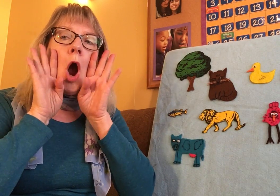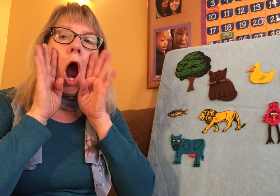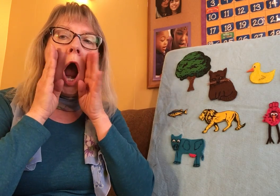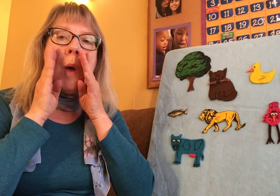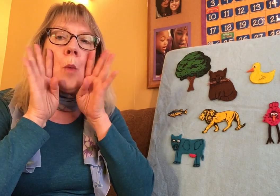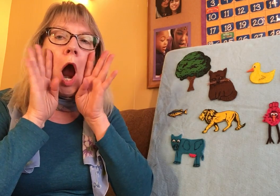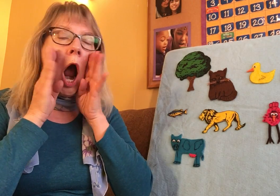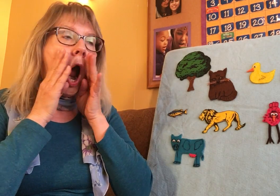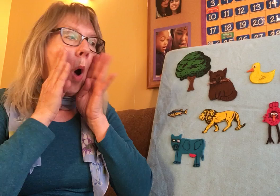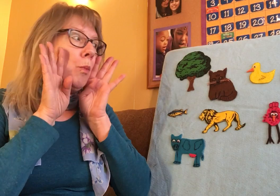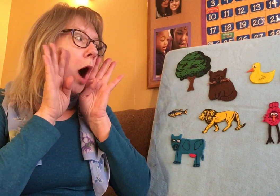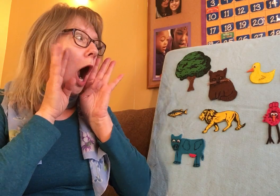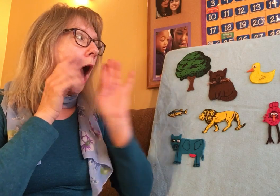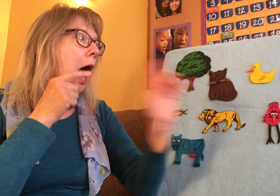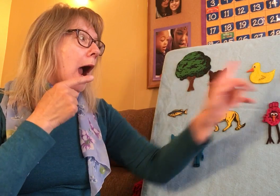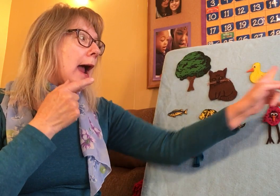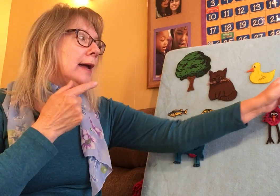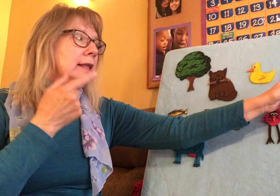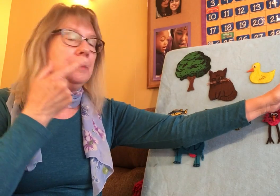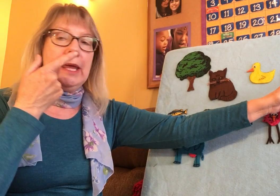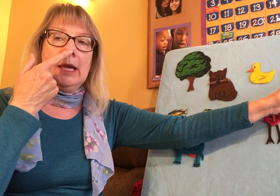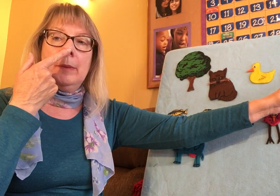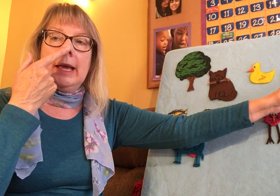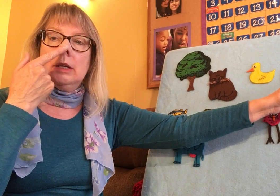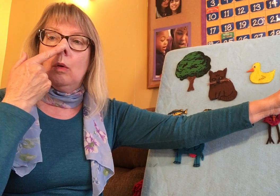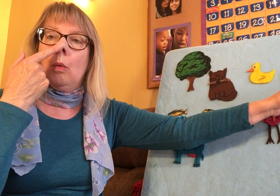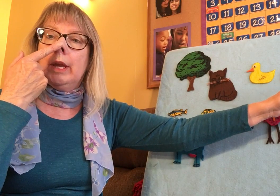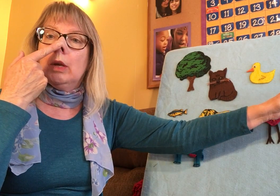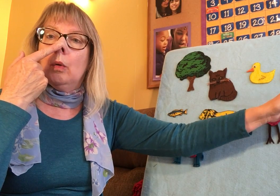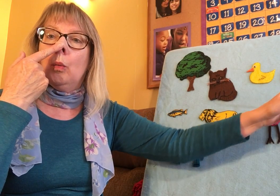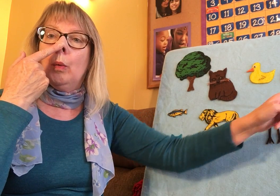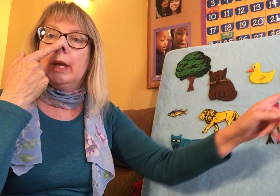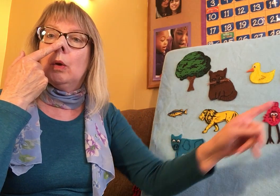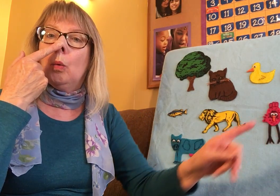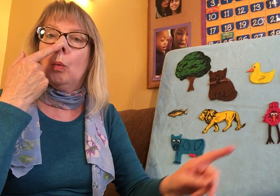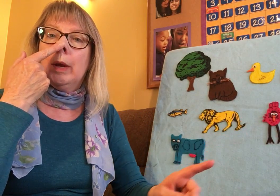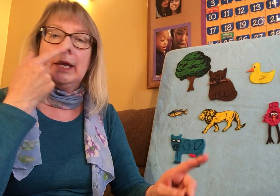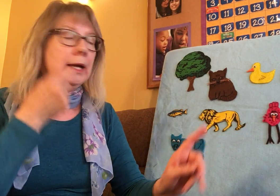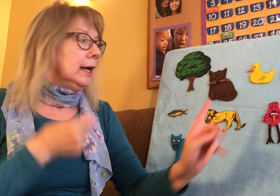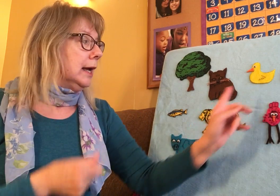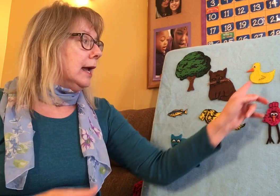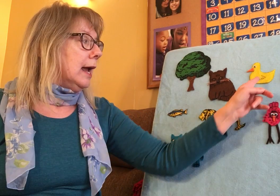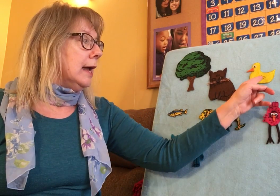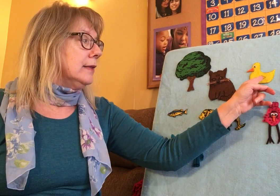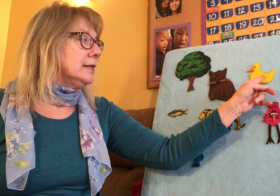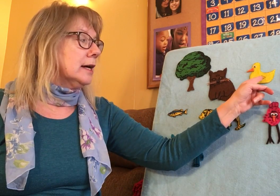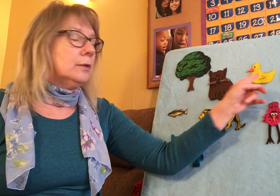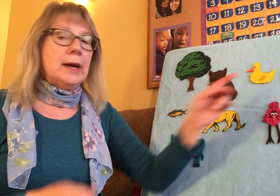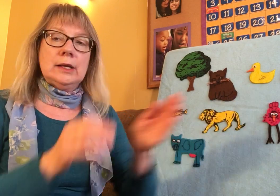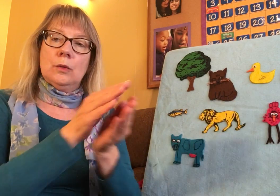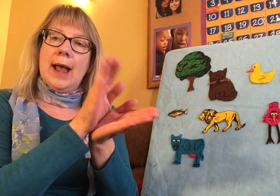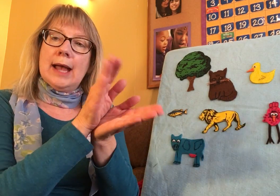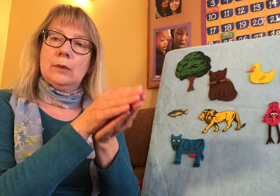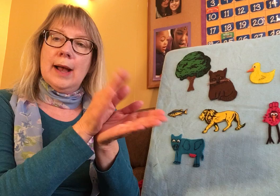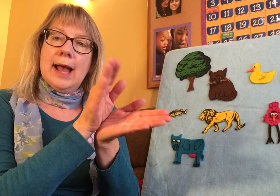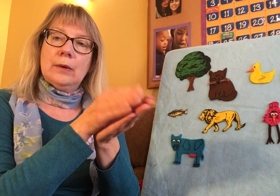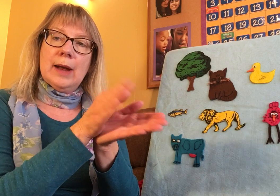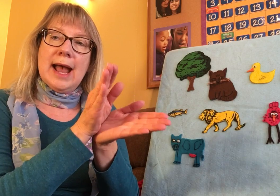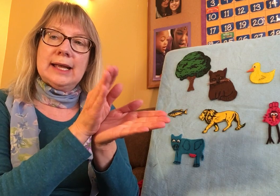poop, poop, And the pig went wink, wink, wink. And the duck went quack, quack, quack, quack.